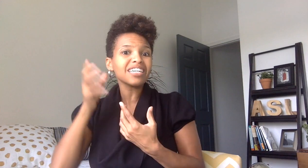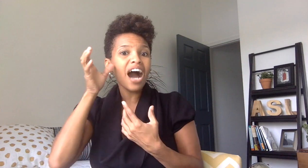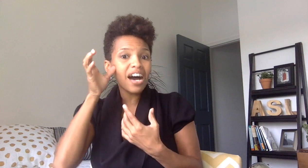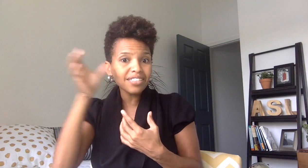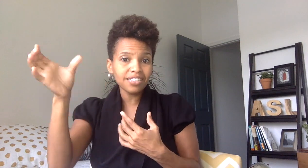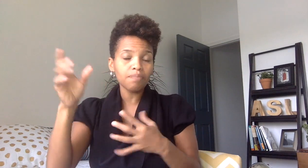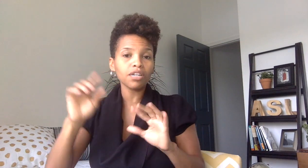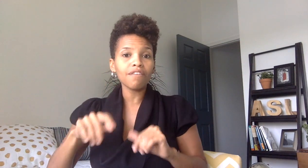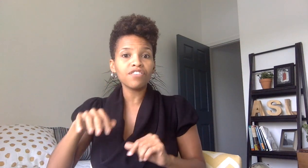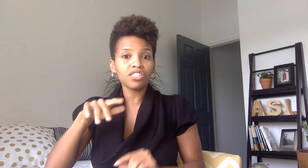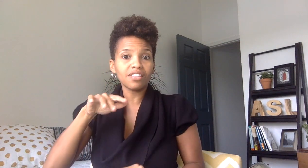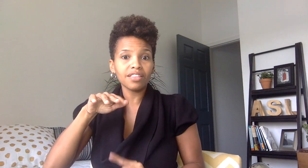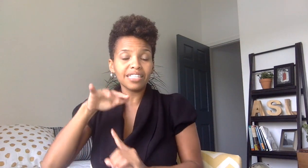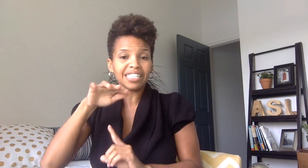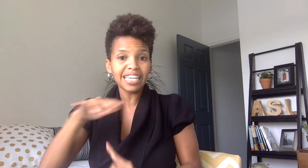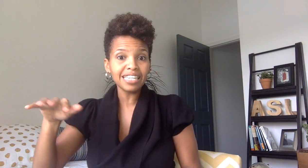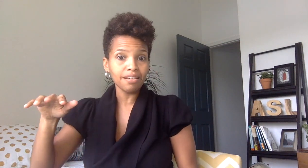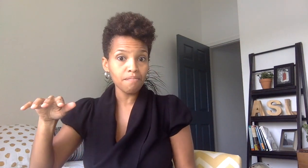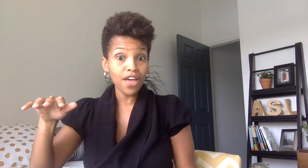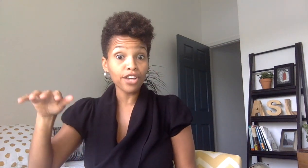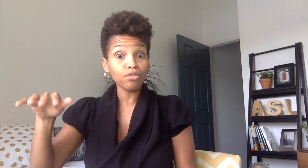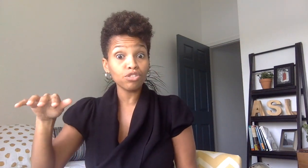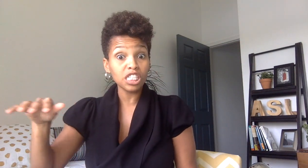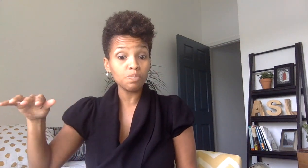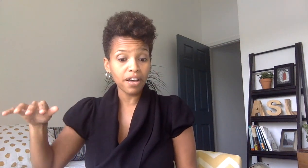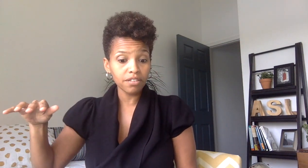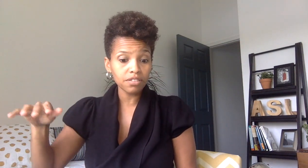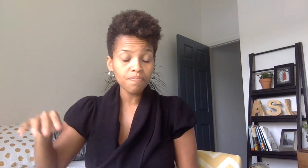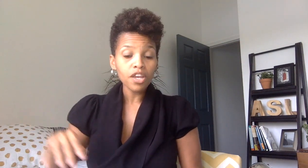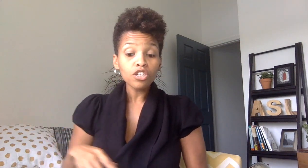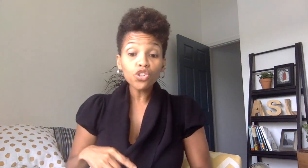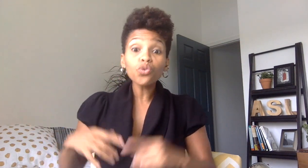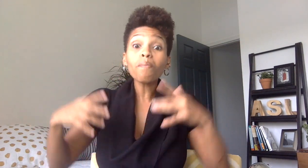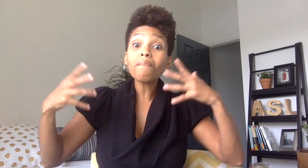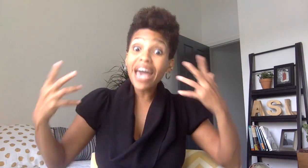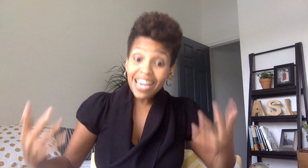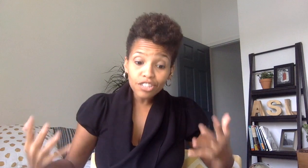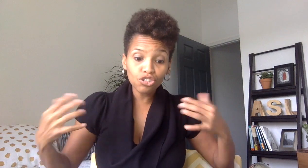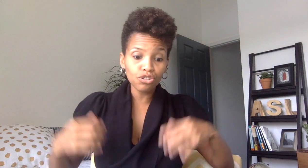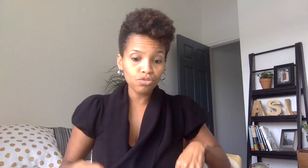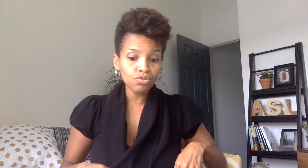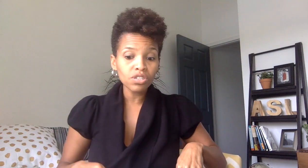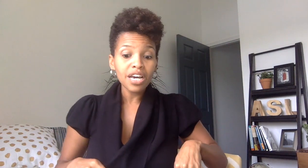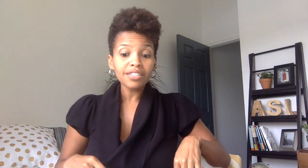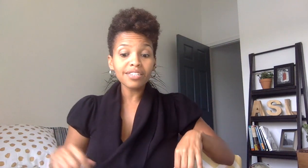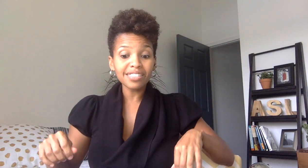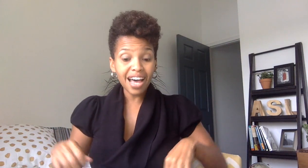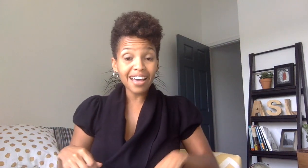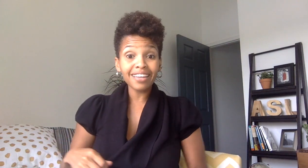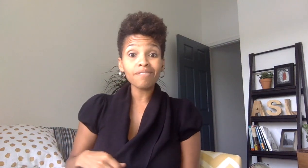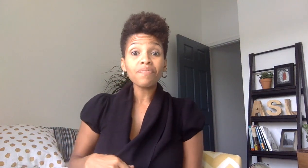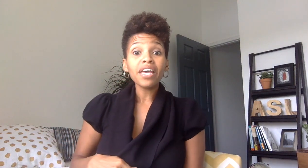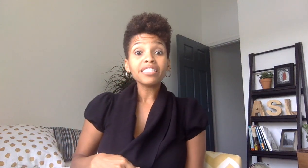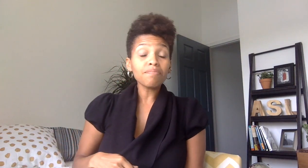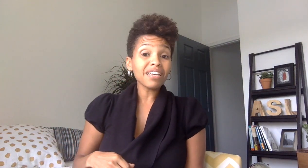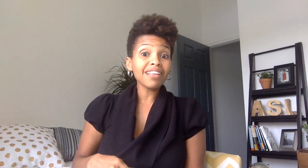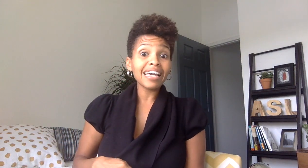concept of this this idiom that you just spelled so you may choose to sign something like